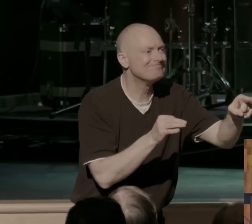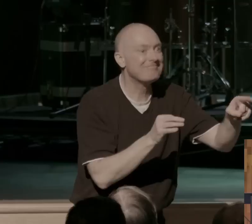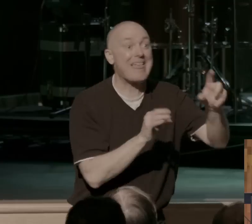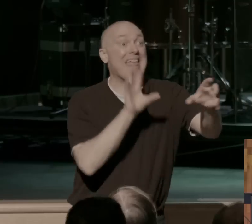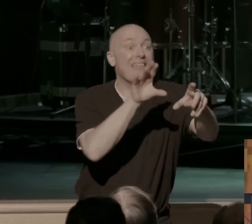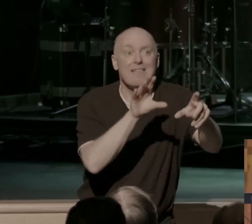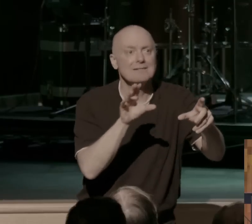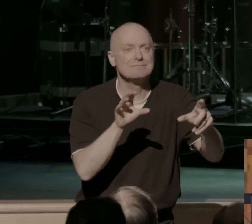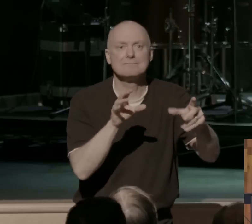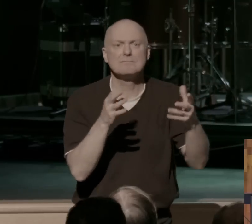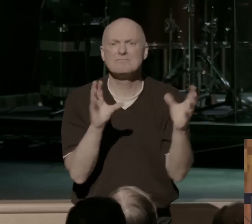no freedom in that.